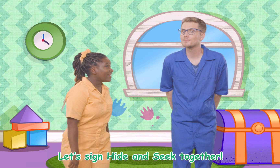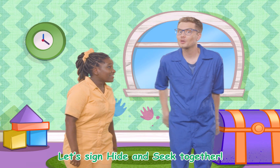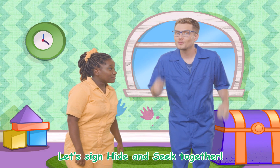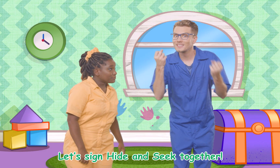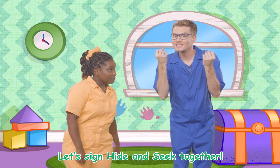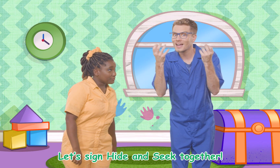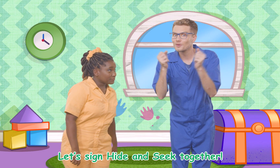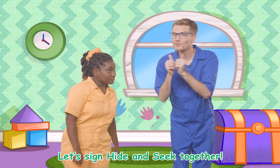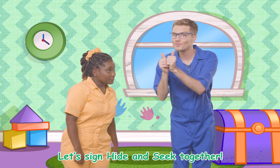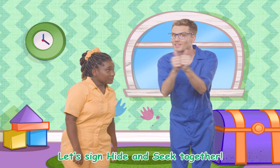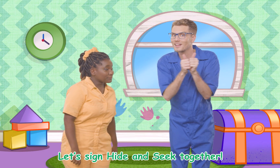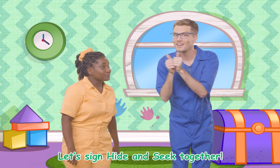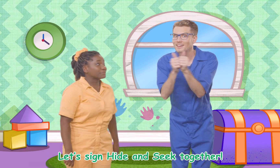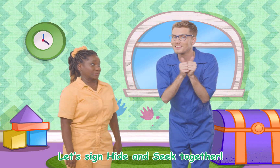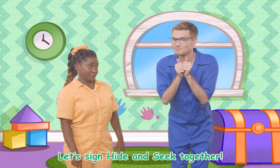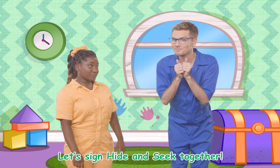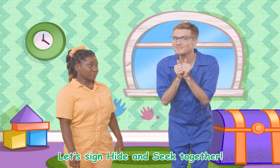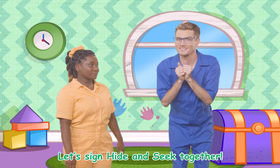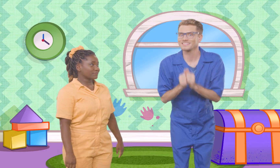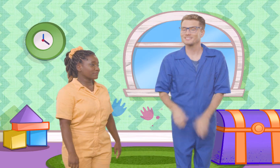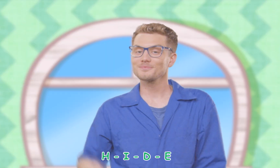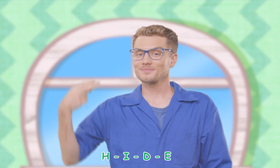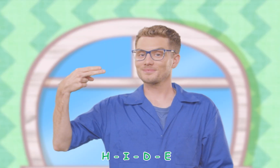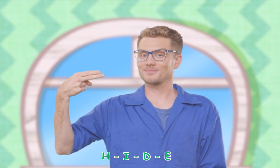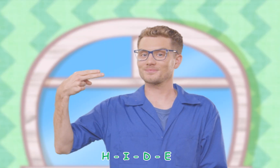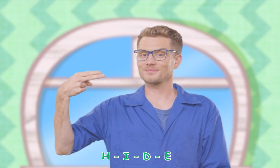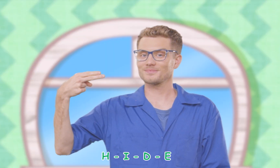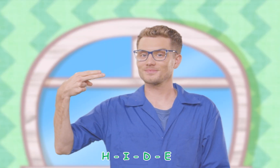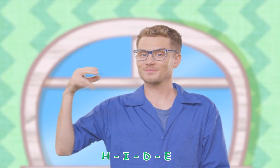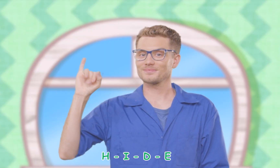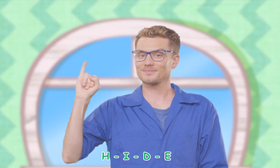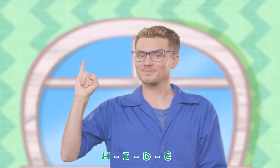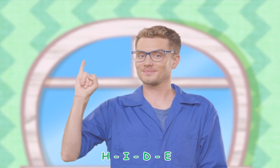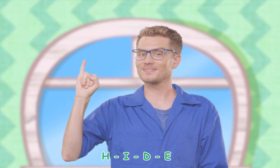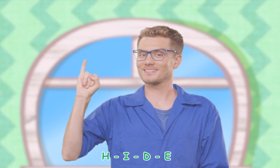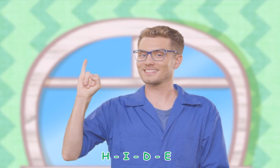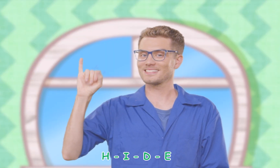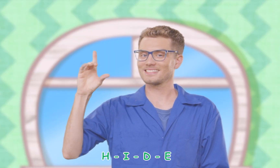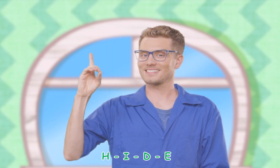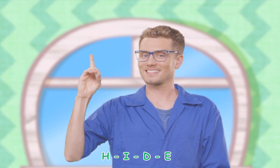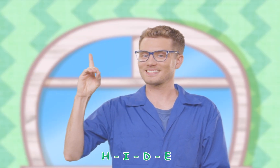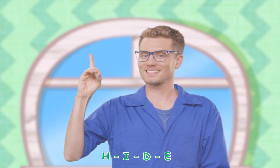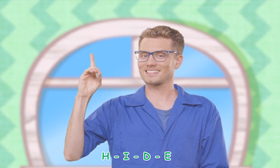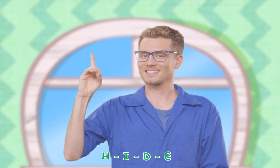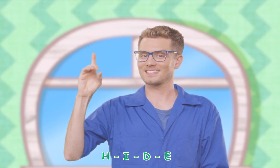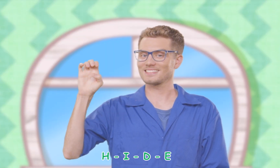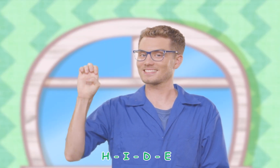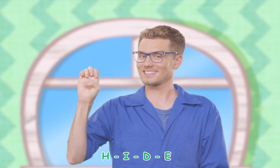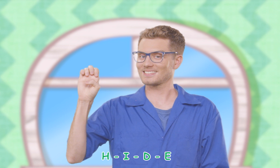Let's sign hide and seek together! H-I-D-E